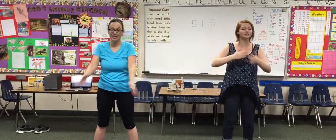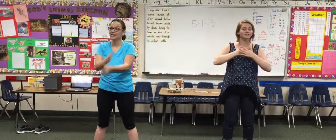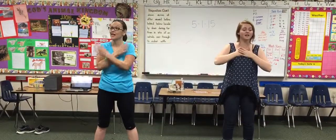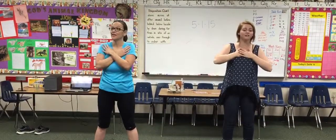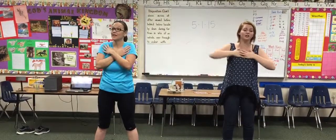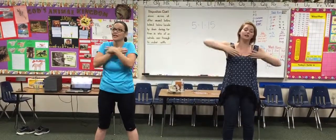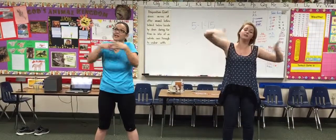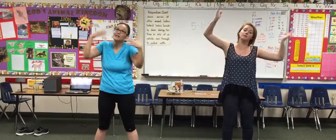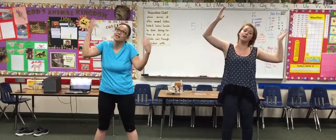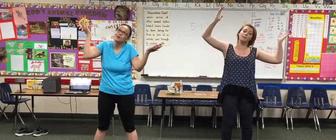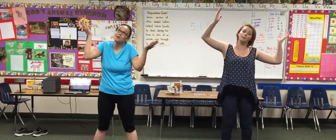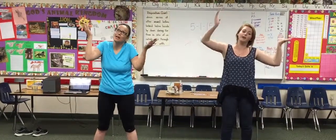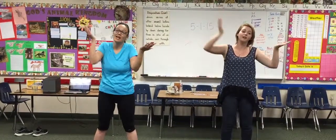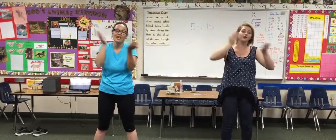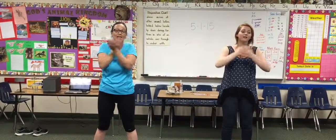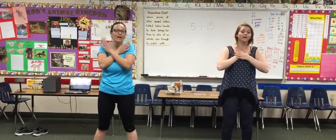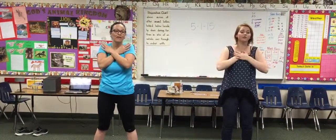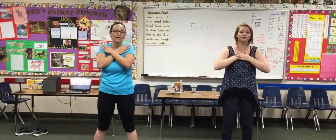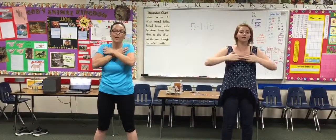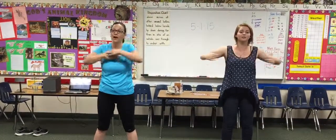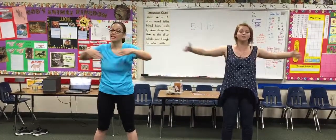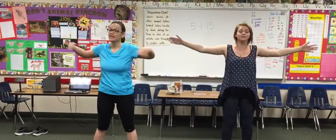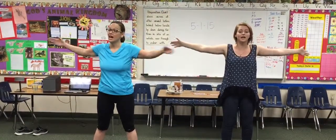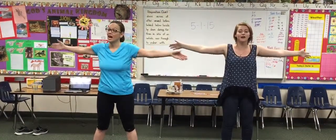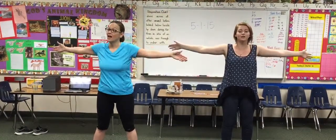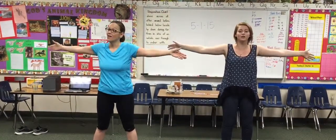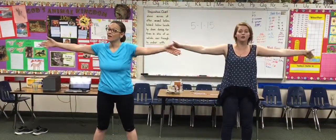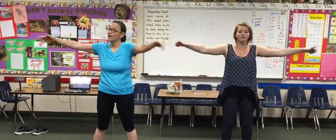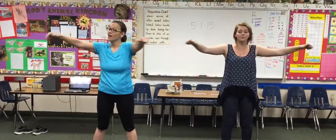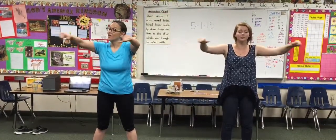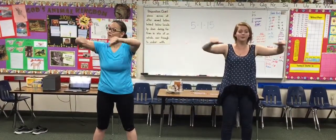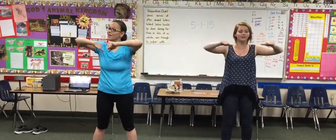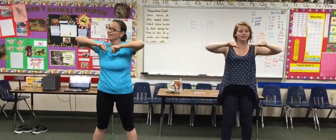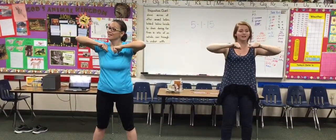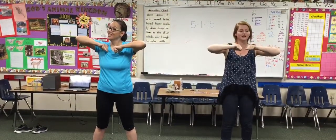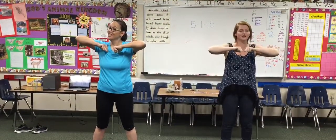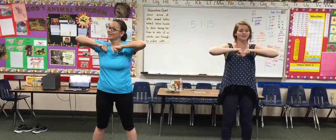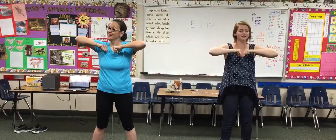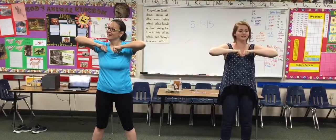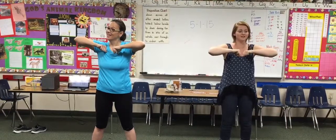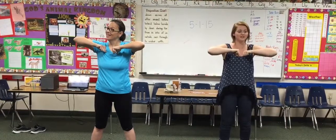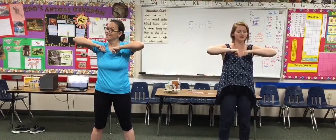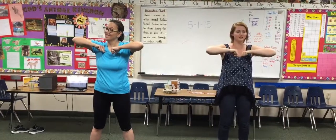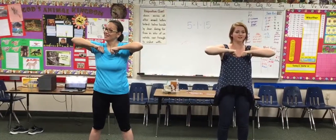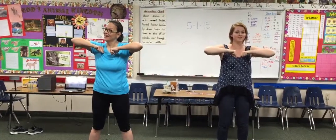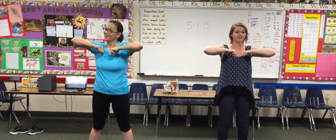It never gives up It never runs out on me you.